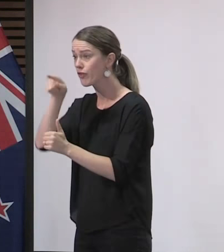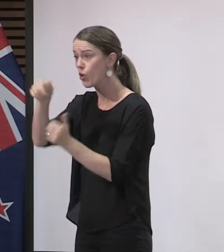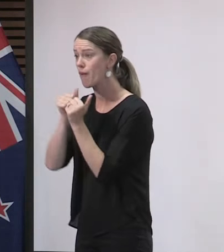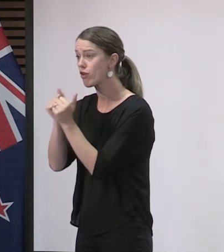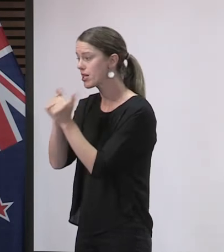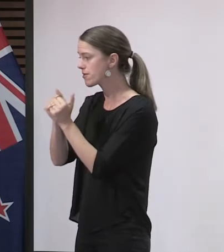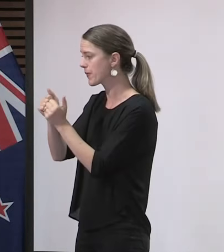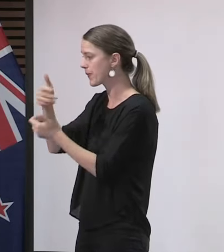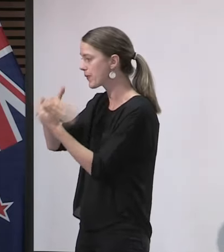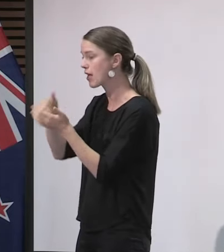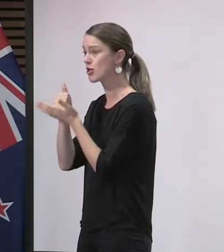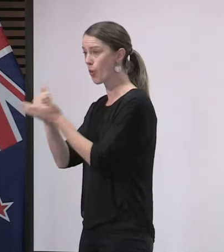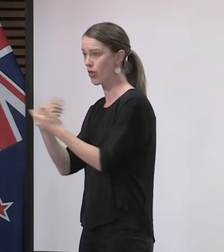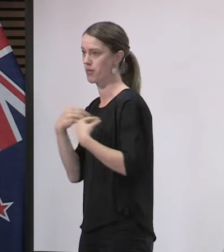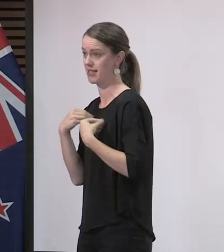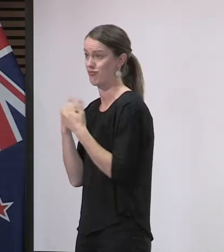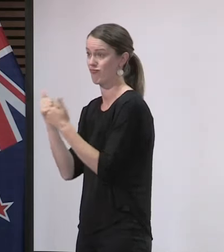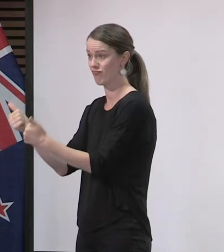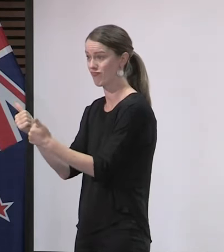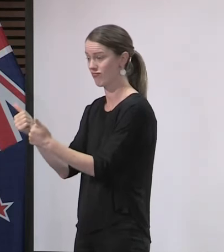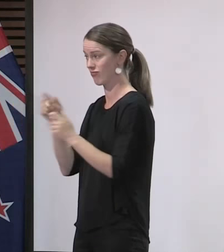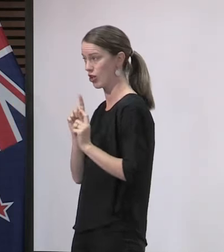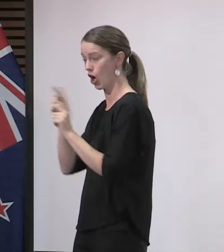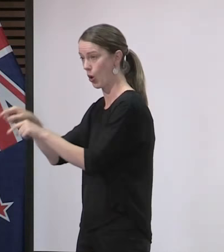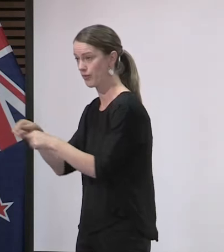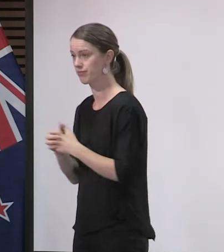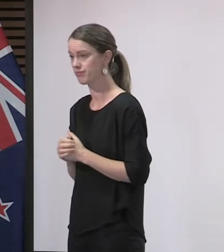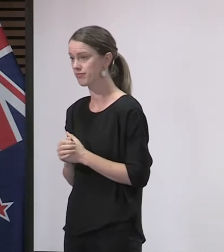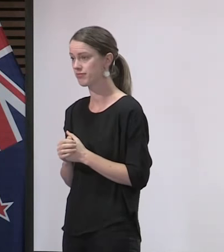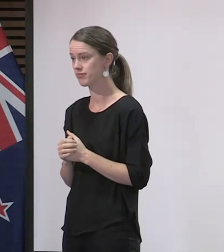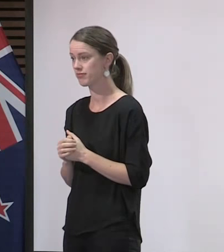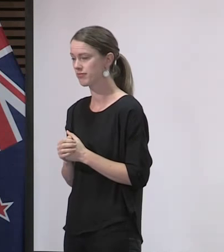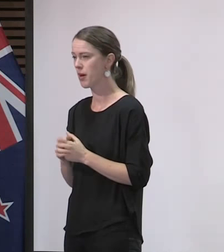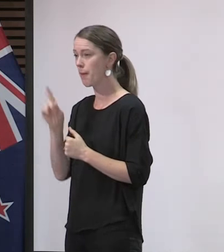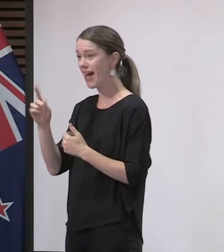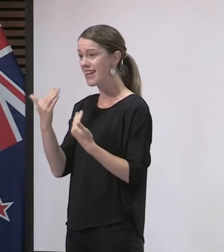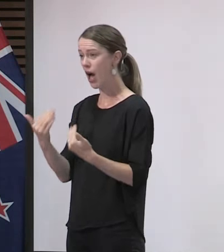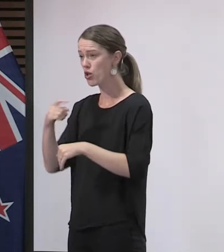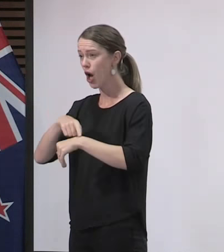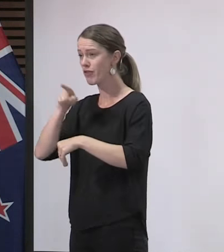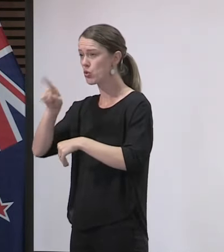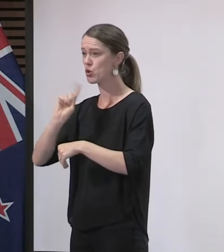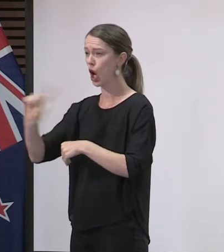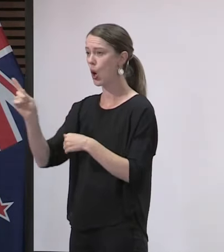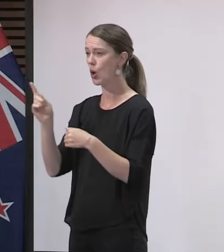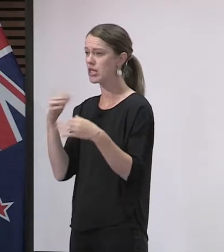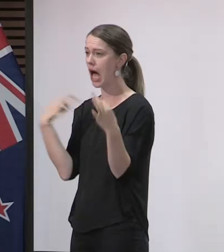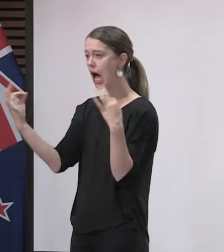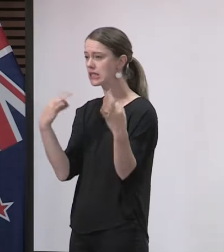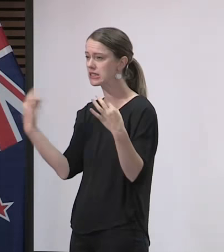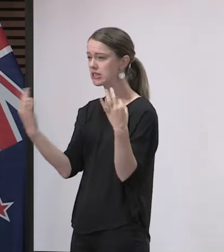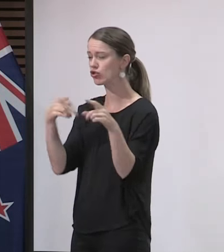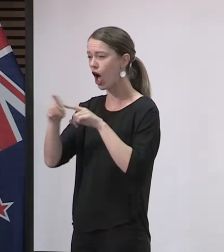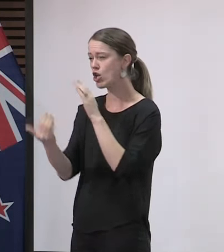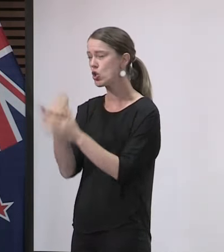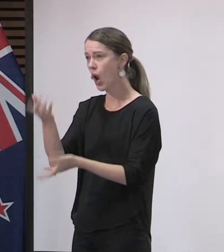friend and support your local business. So this may not, however, be the time to publicly try out any new dance moves